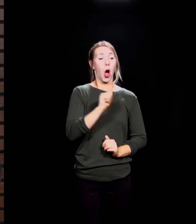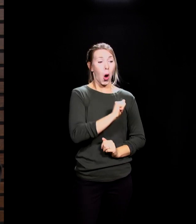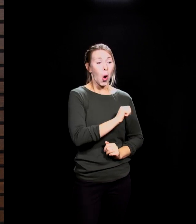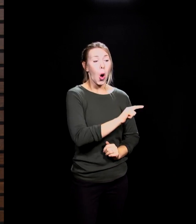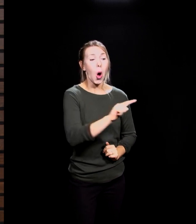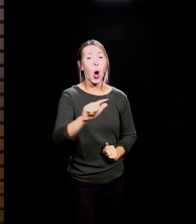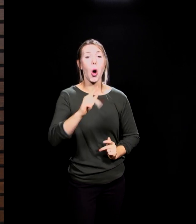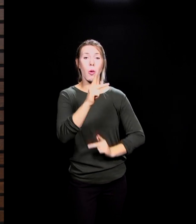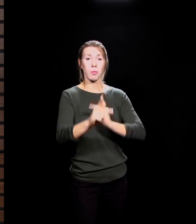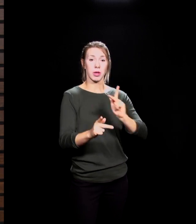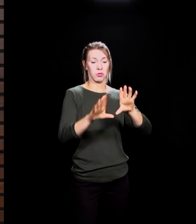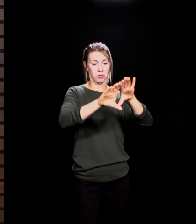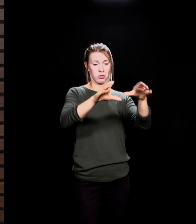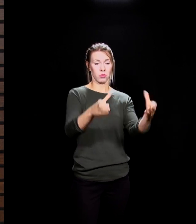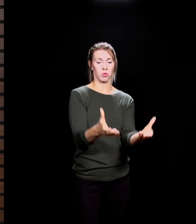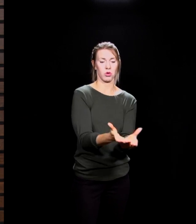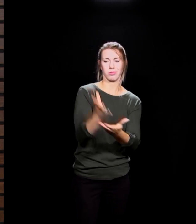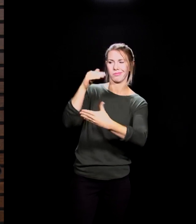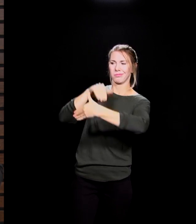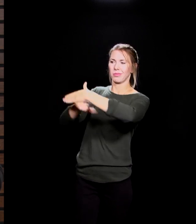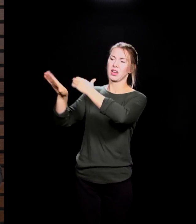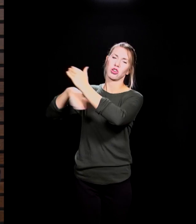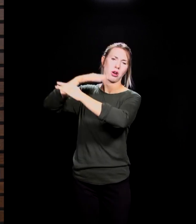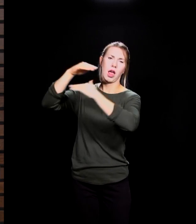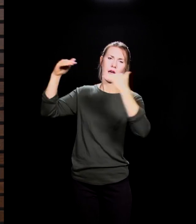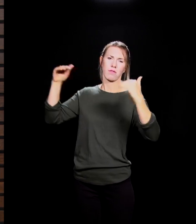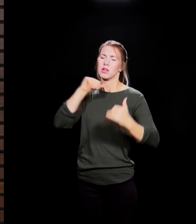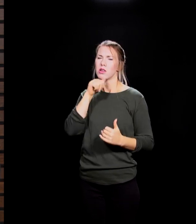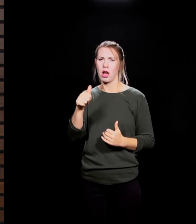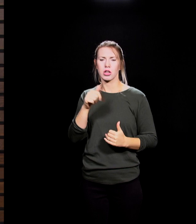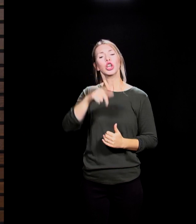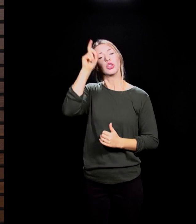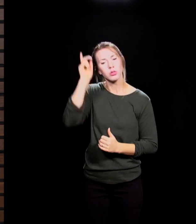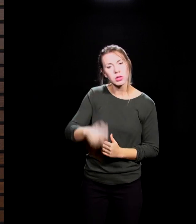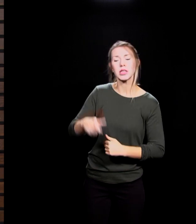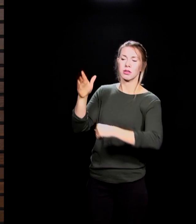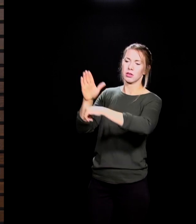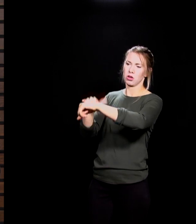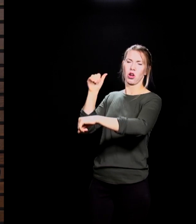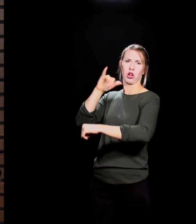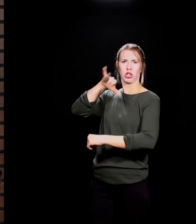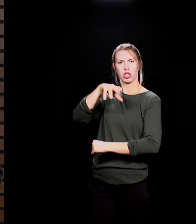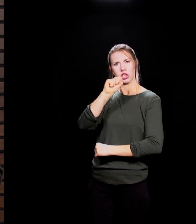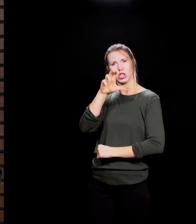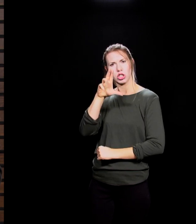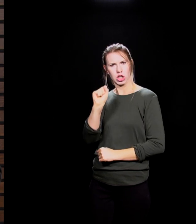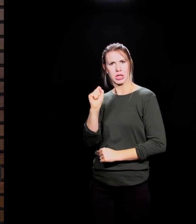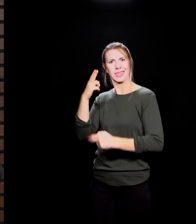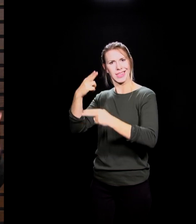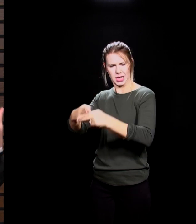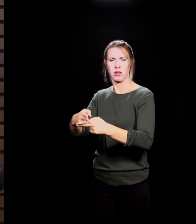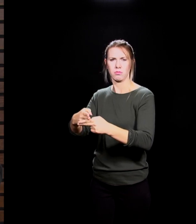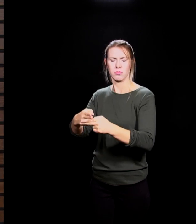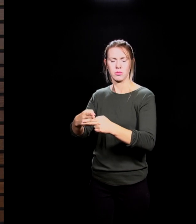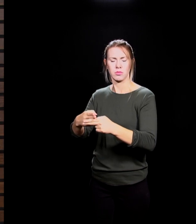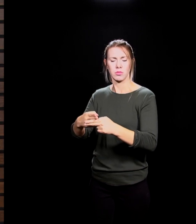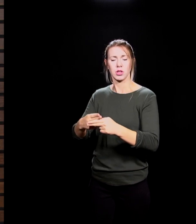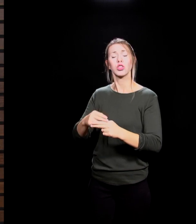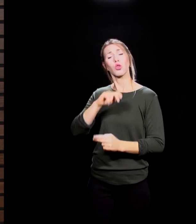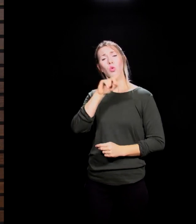the name of Jesus and be saved. And so the first thing we see revealed, the first truth, is that the question, where are you, shows us there's a